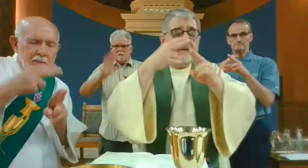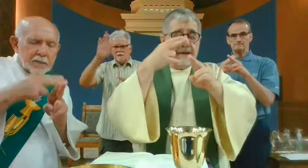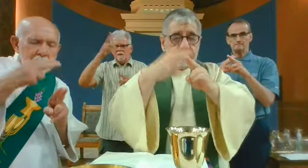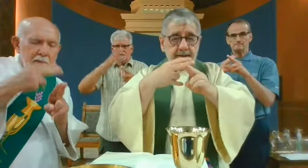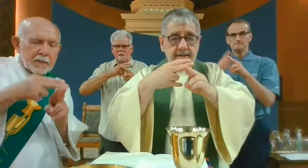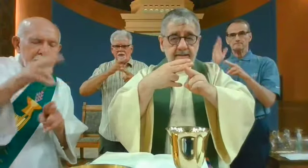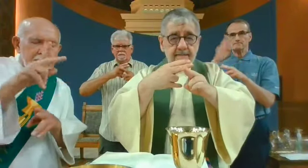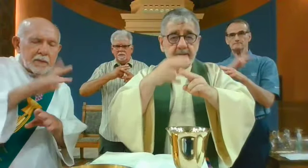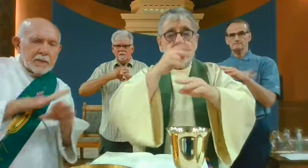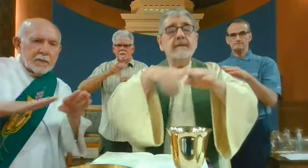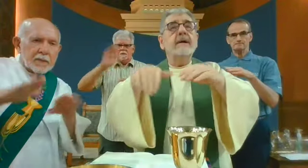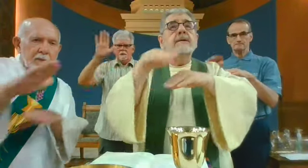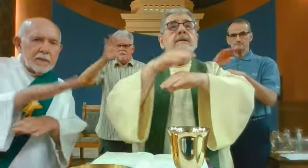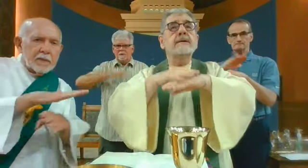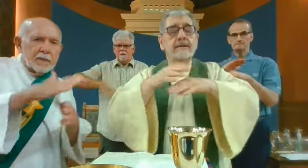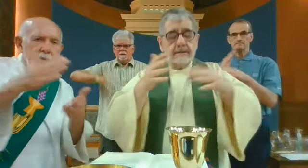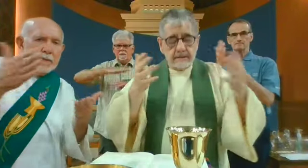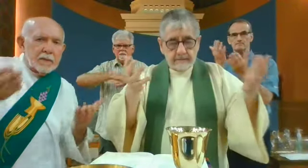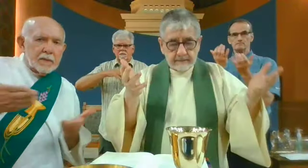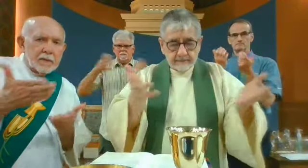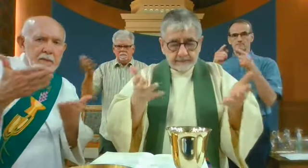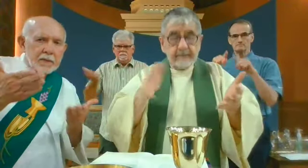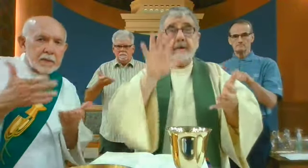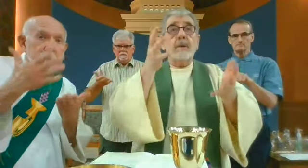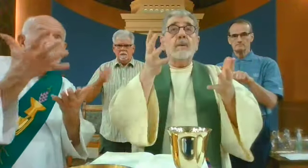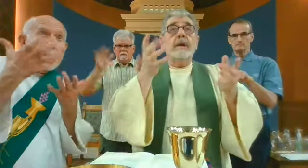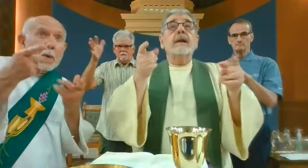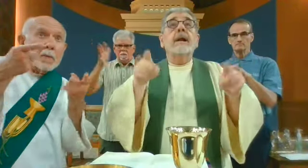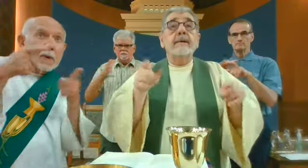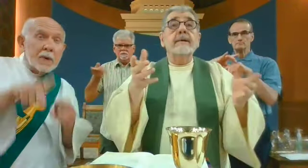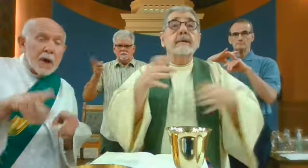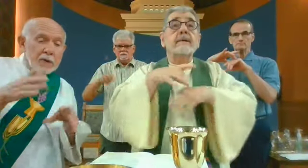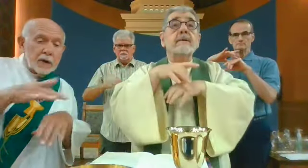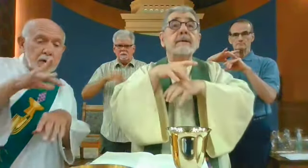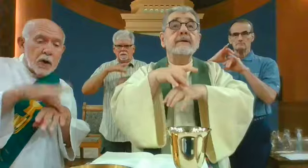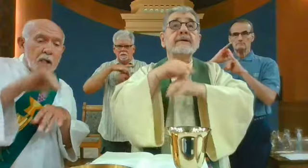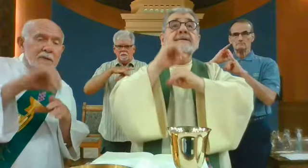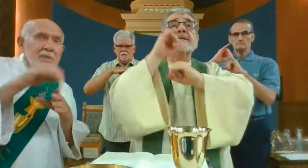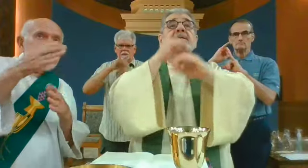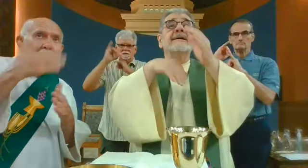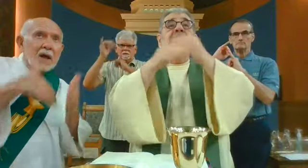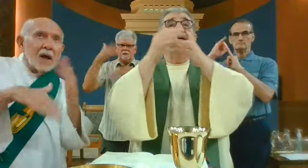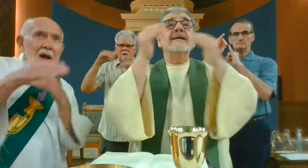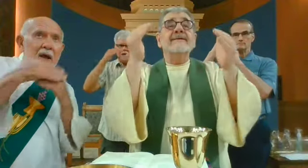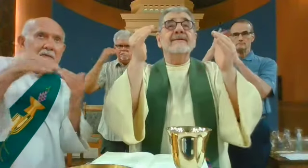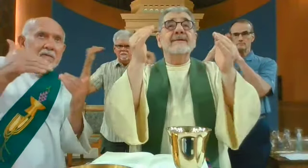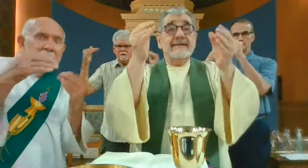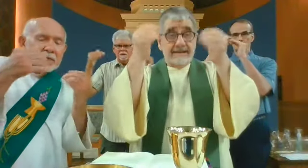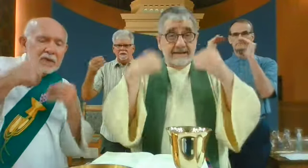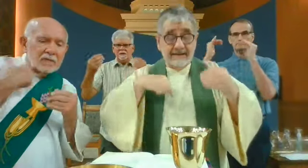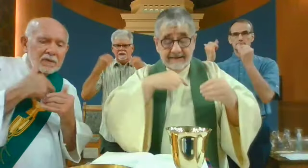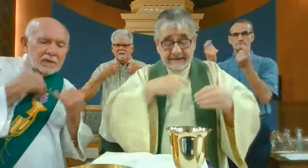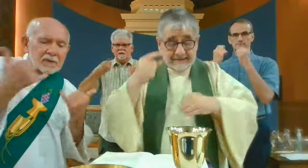hallowed be thy name. Thy kingdom come, thy will be done, on earth as it is in heaven.